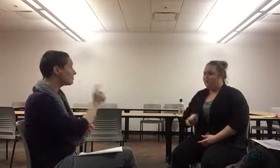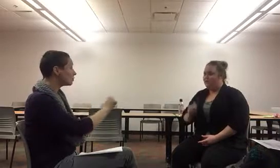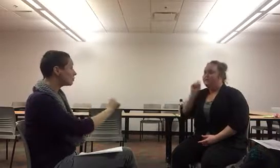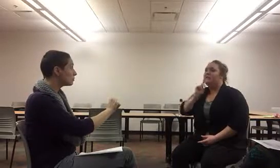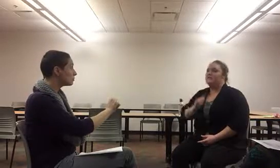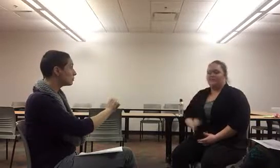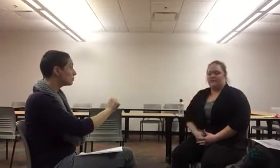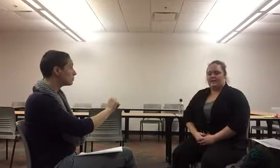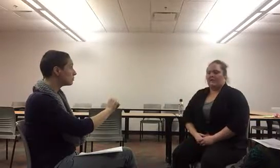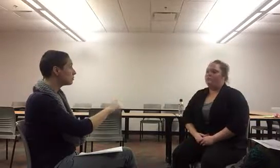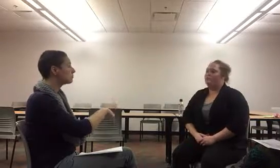Deaf disabled.